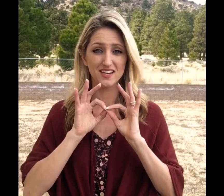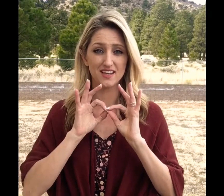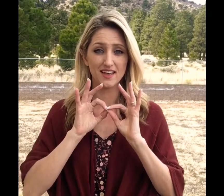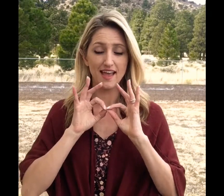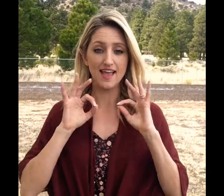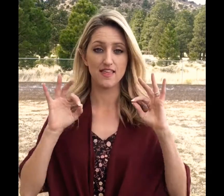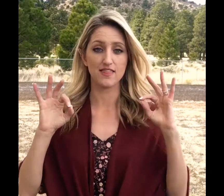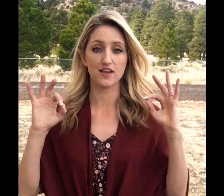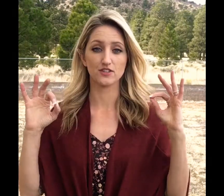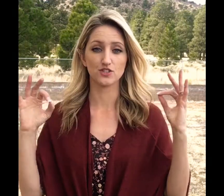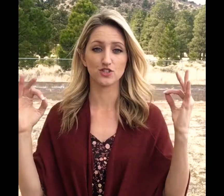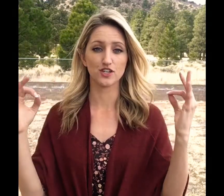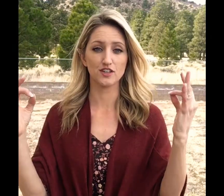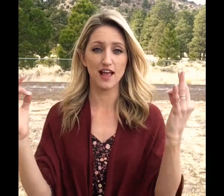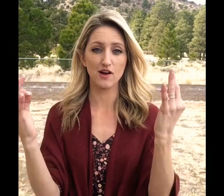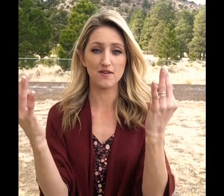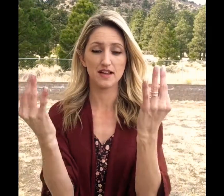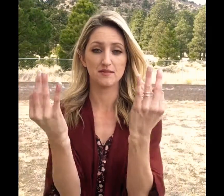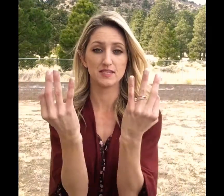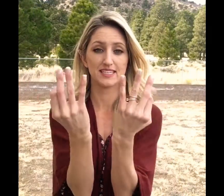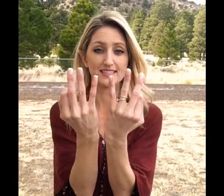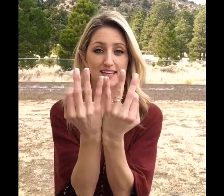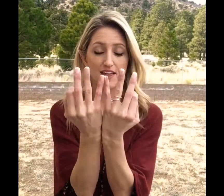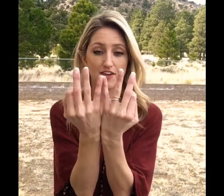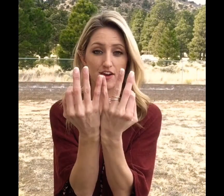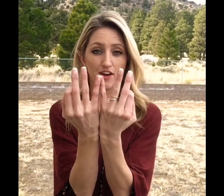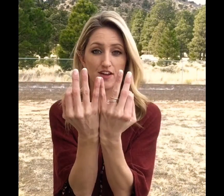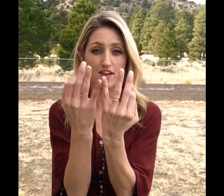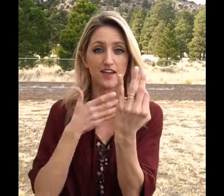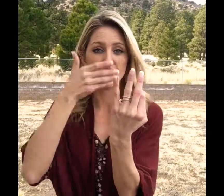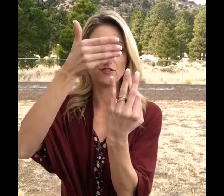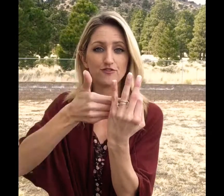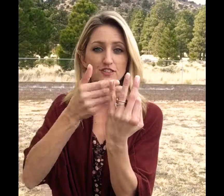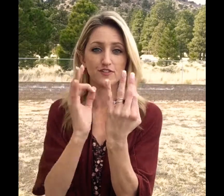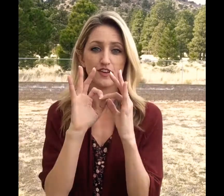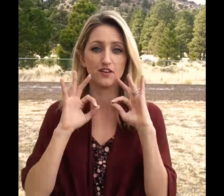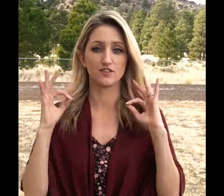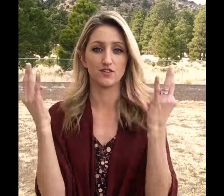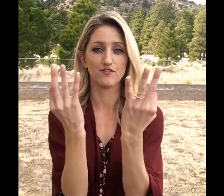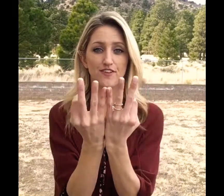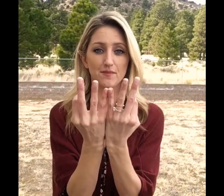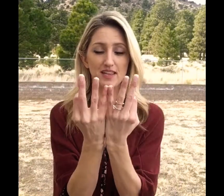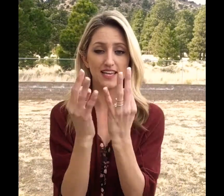and then they circle out and come together in front of you. So family.